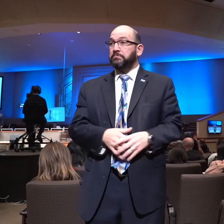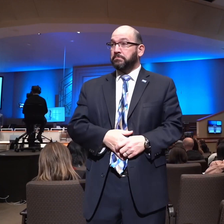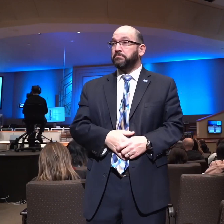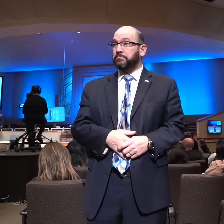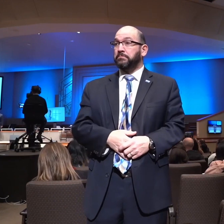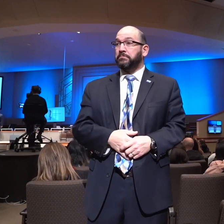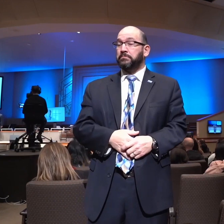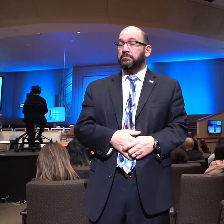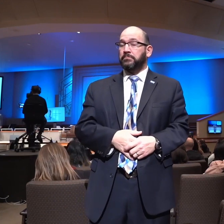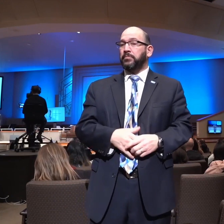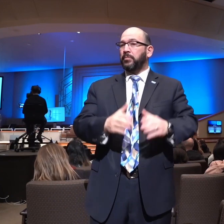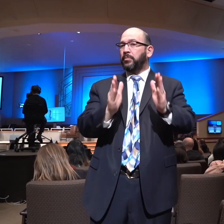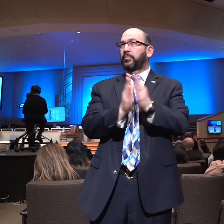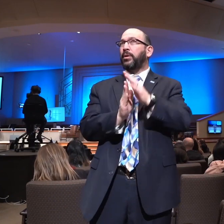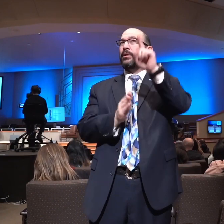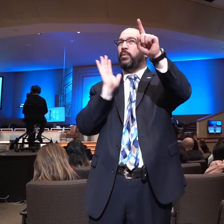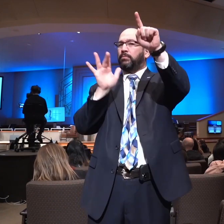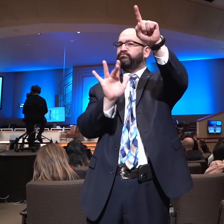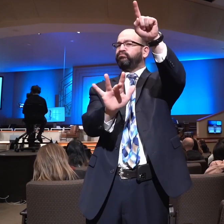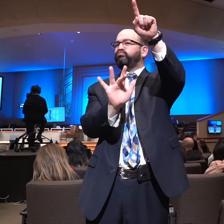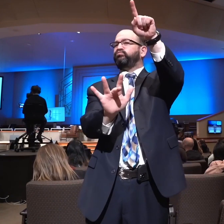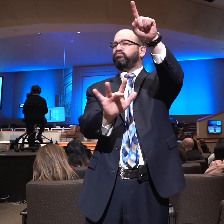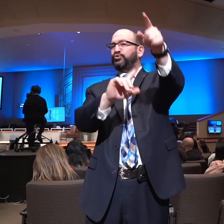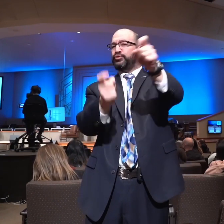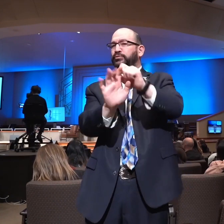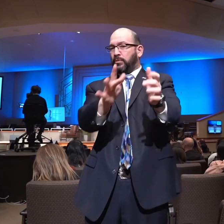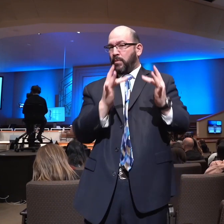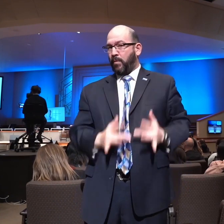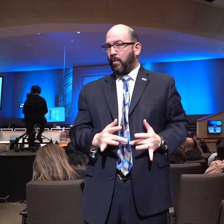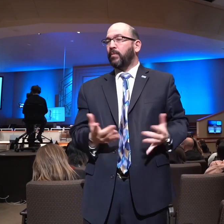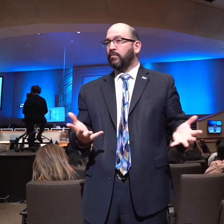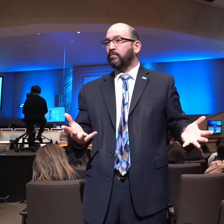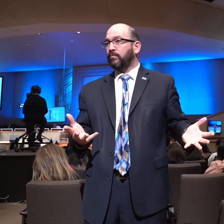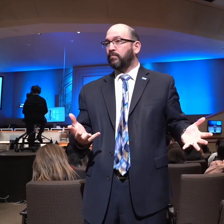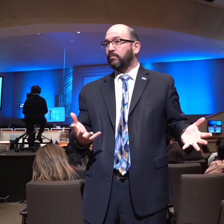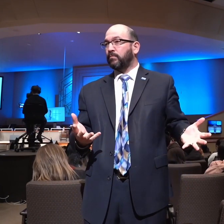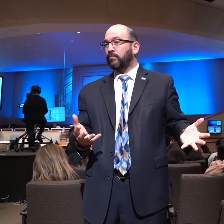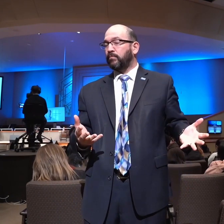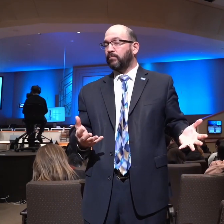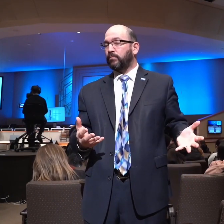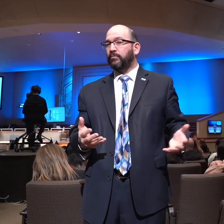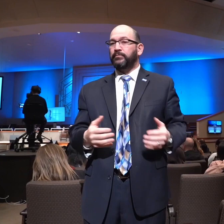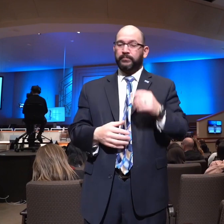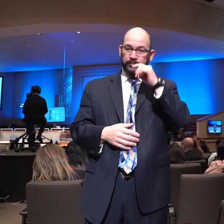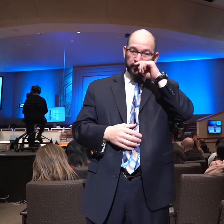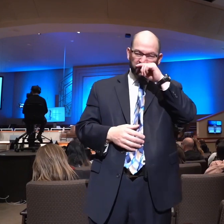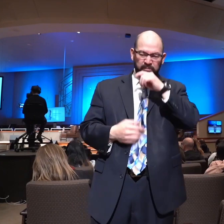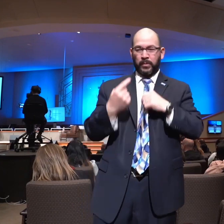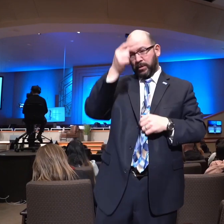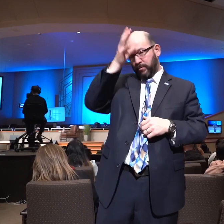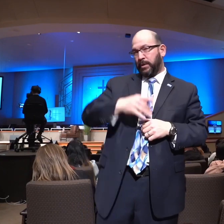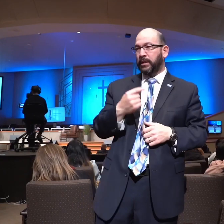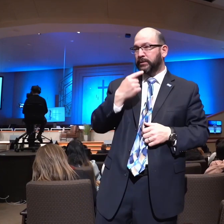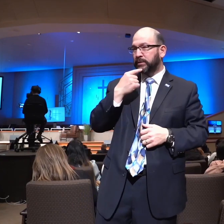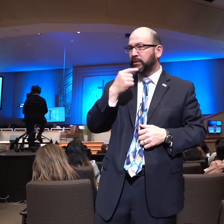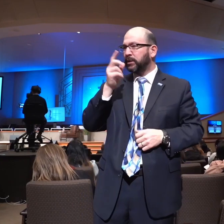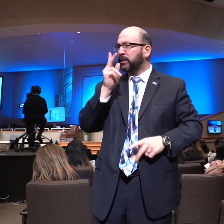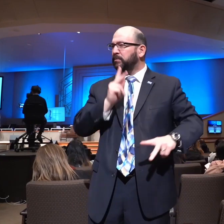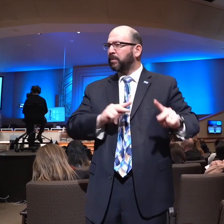Pray that God would touch their heart and change their heart. J. Sidlow Baxter said, men may spurn our appeals, reject our message,